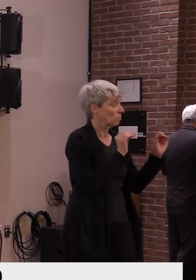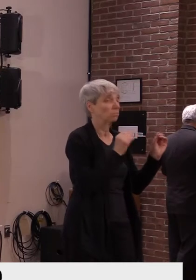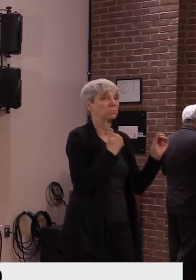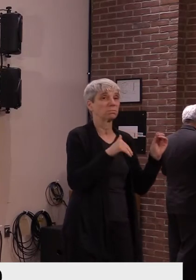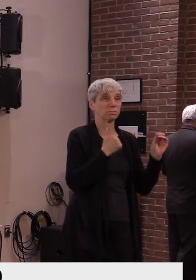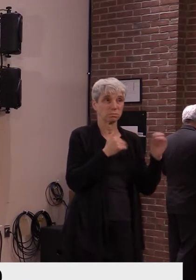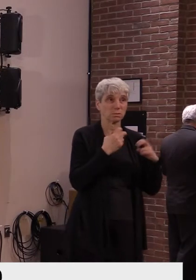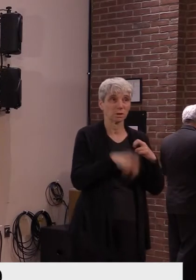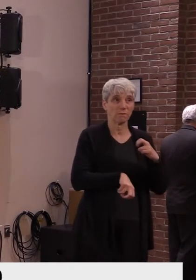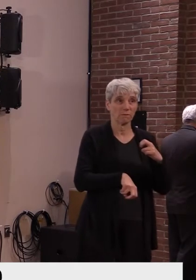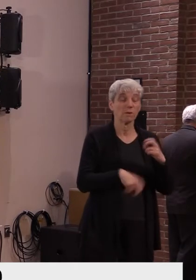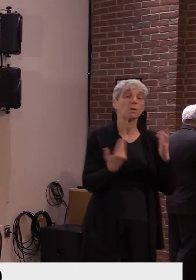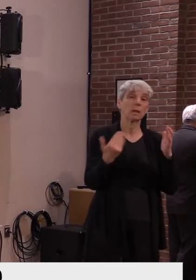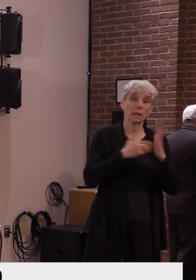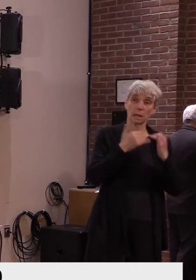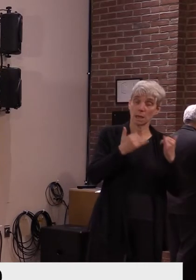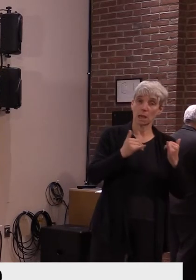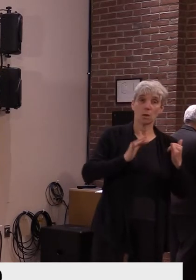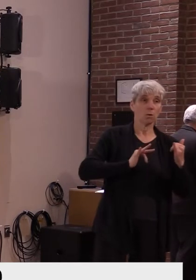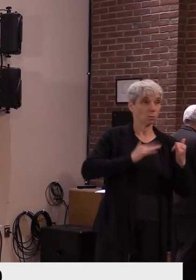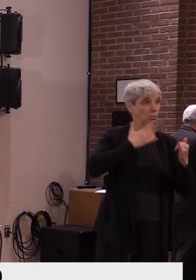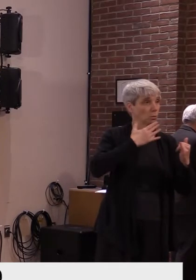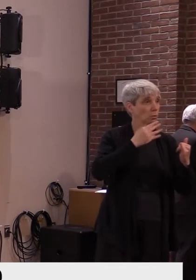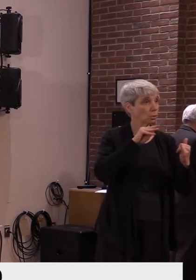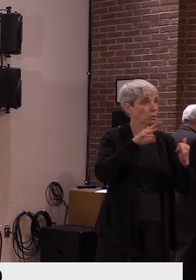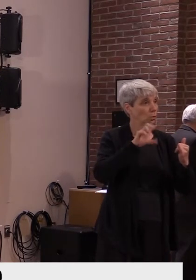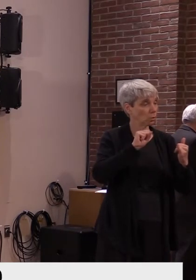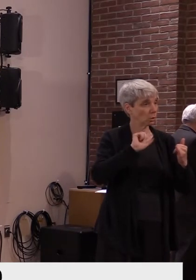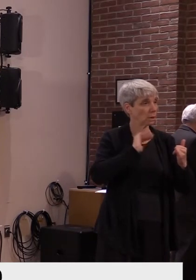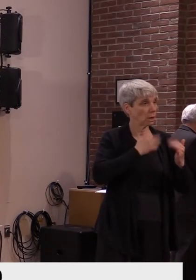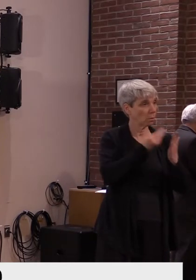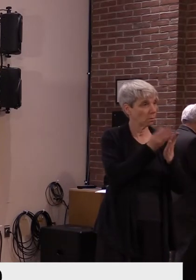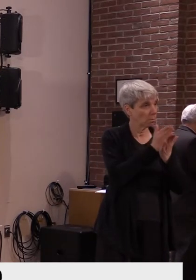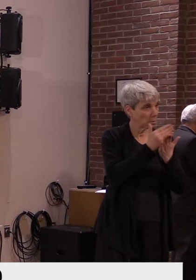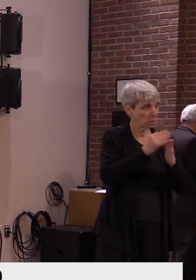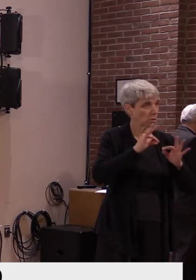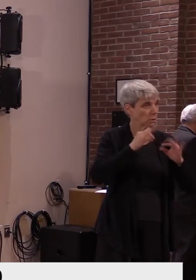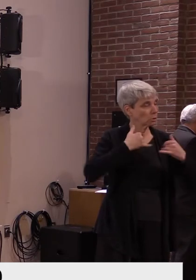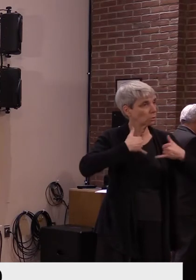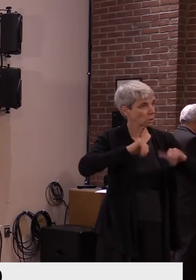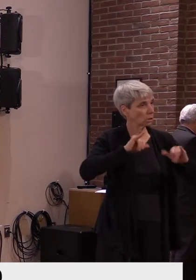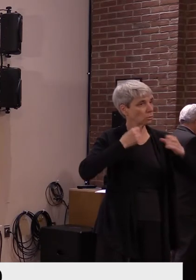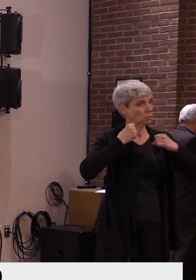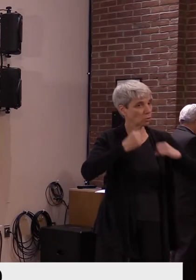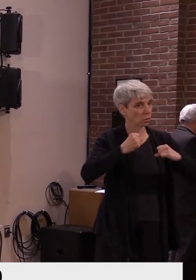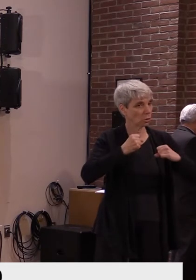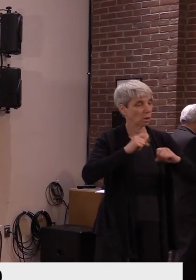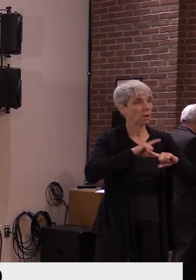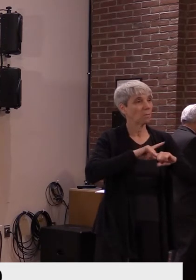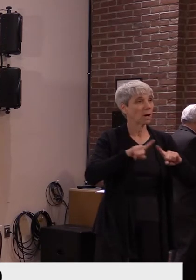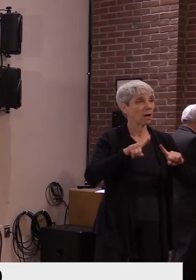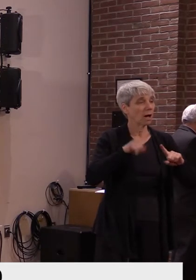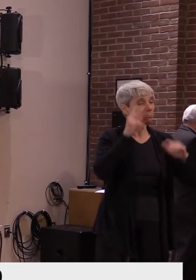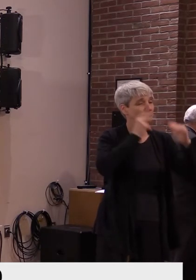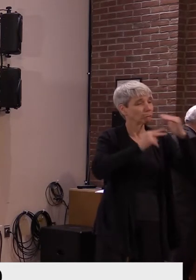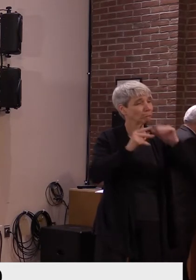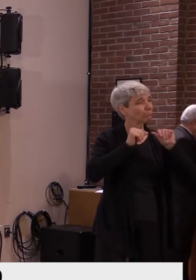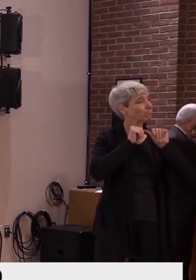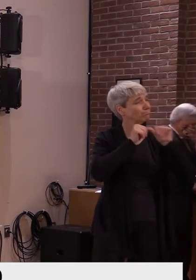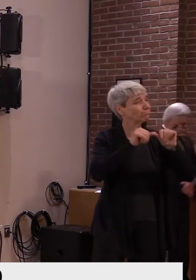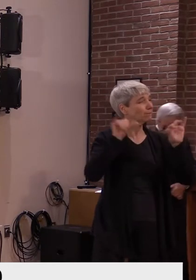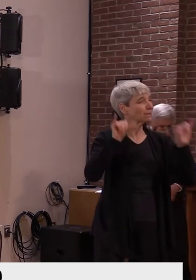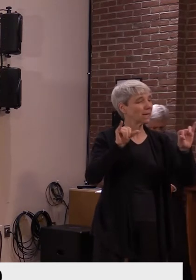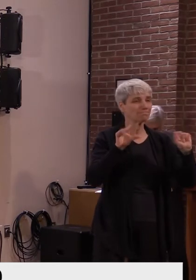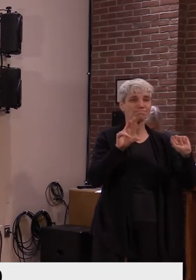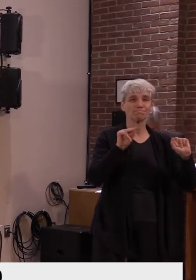good news for us right now. Uh, but I don't think this is, uh, ongoing. Uh, I think that we'll see that as the winter season,